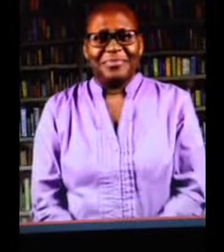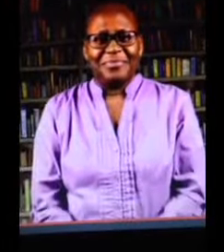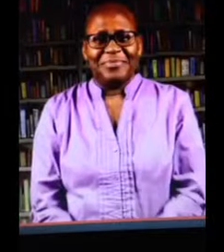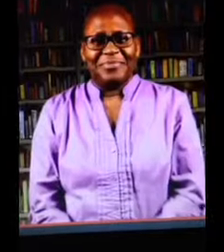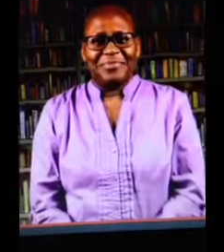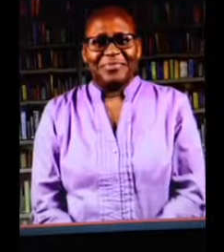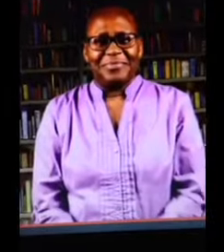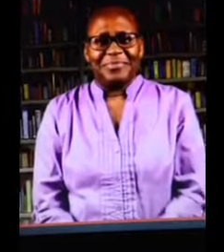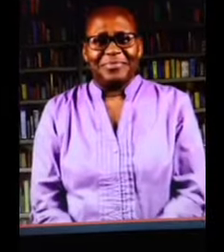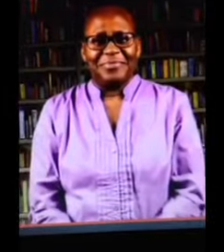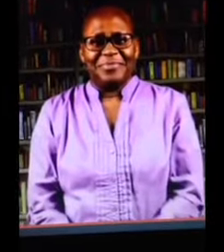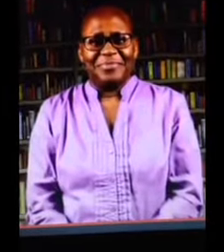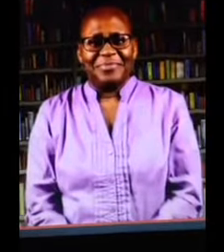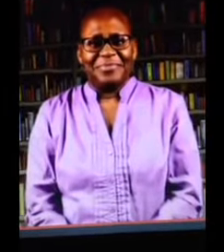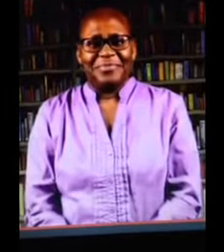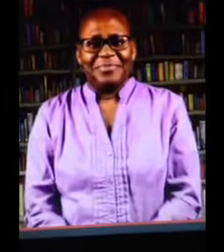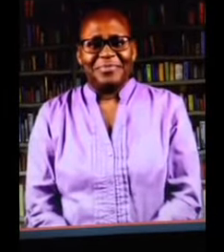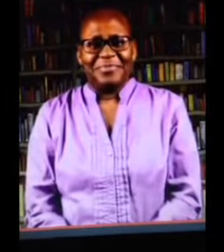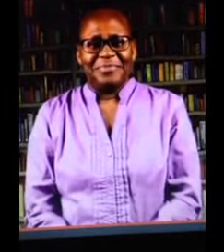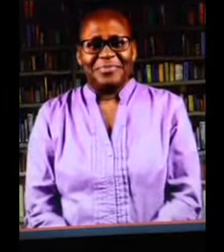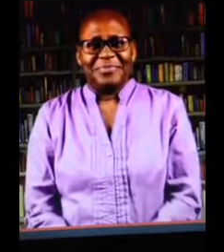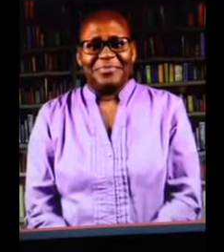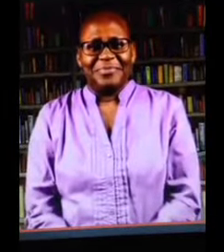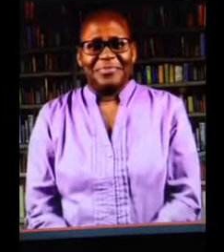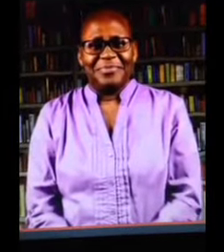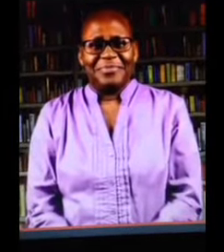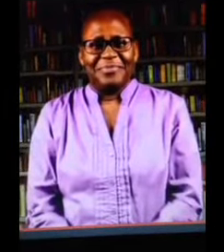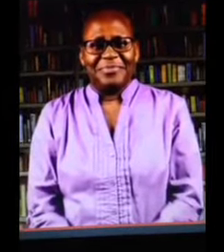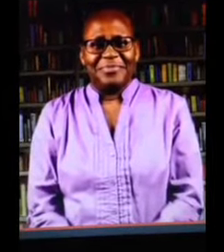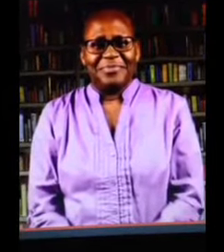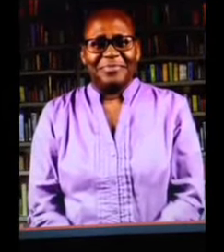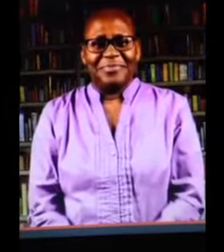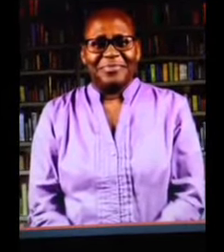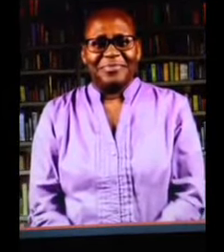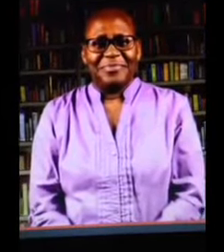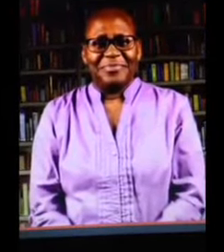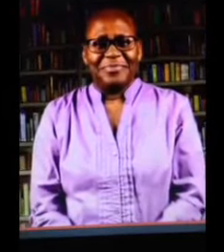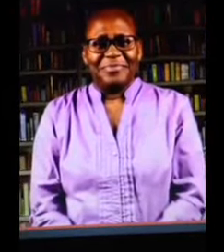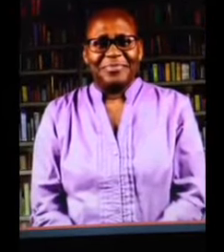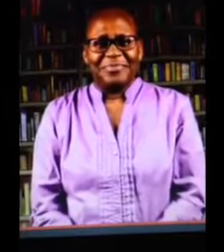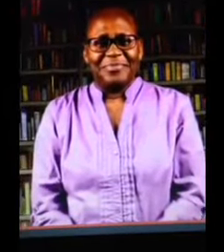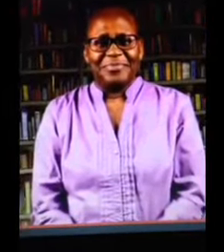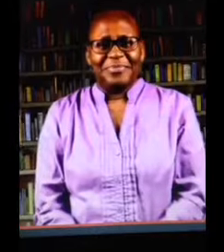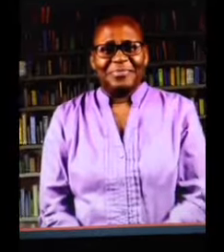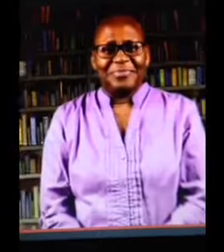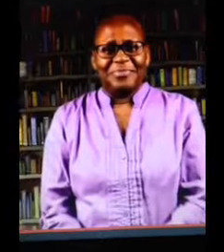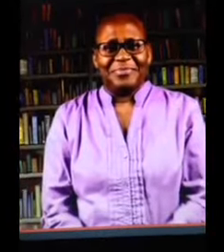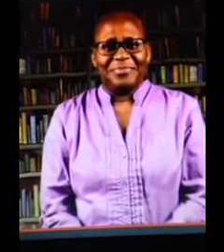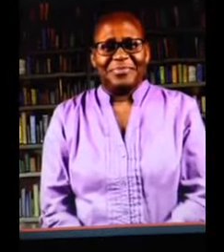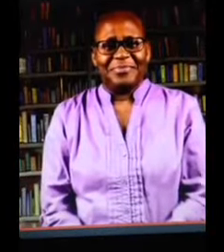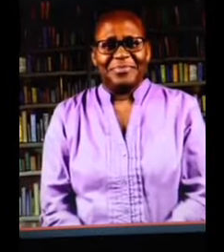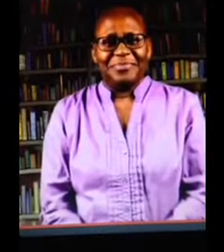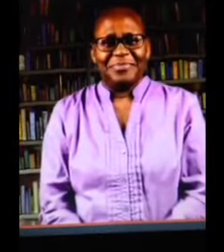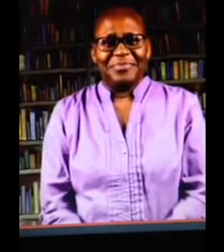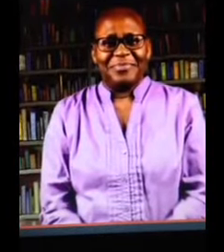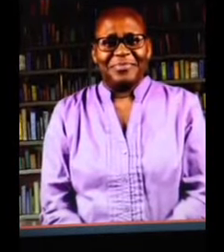I felt inspired by his words. If I had any advice for any other teachers, it would be to not just teach,